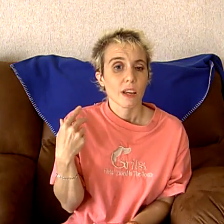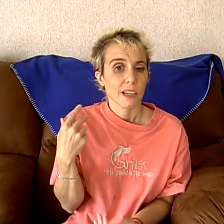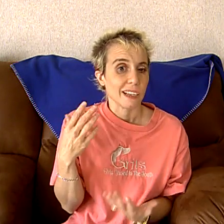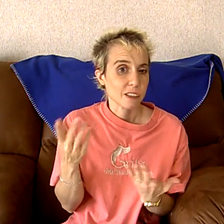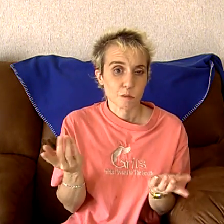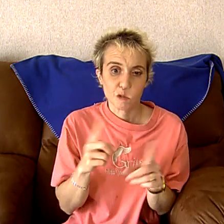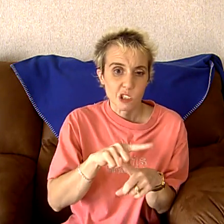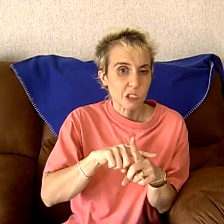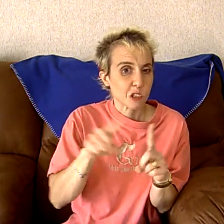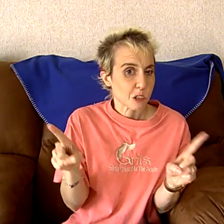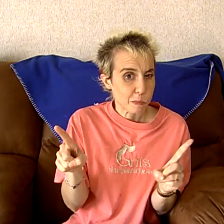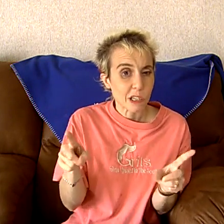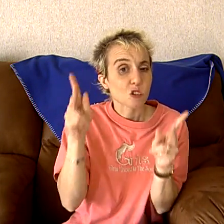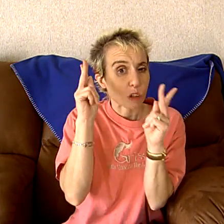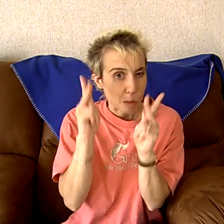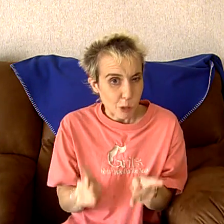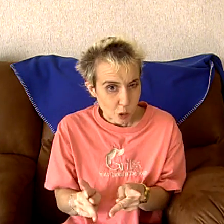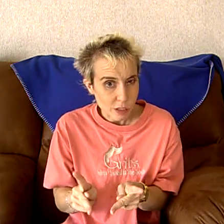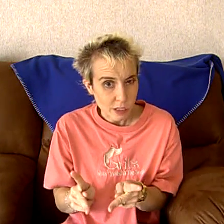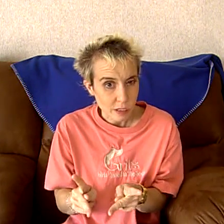It just depends on the person.